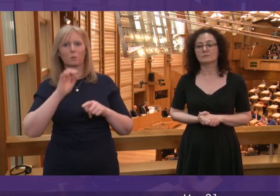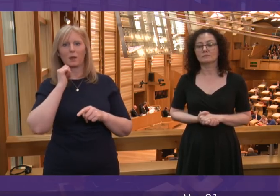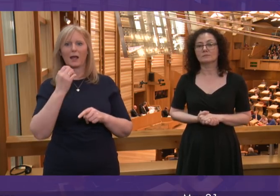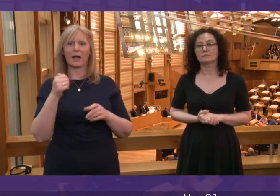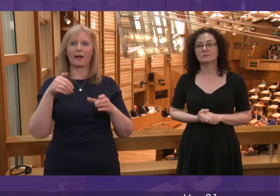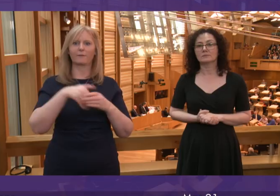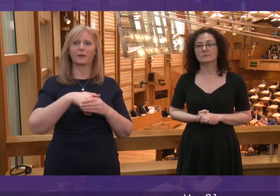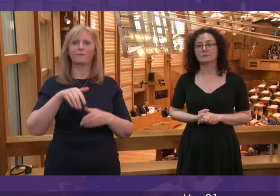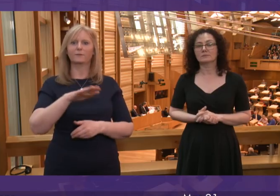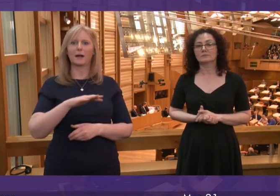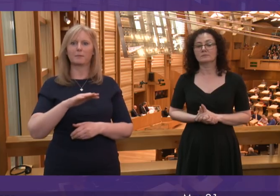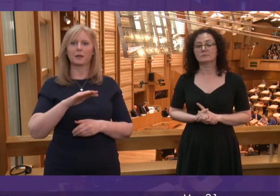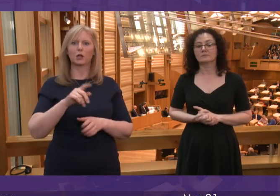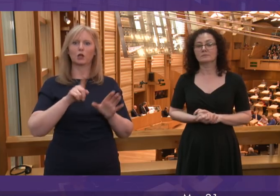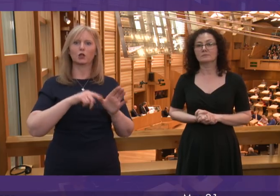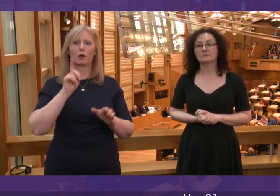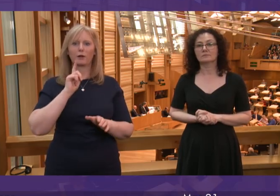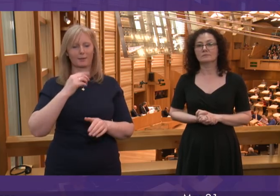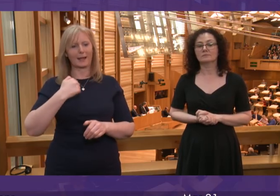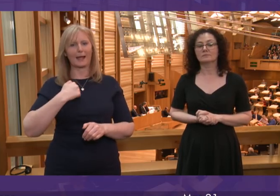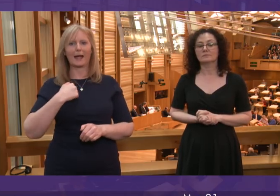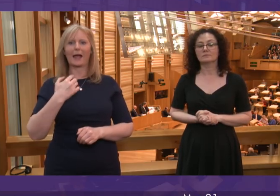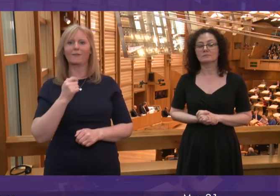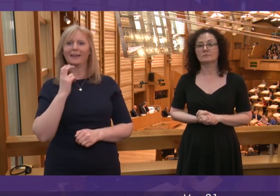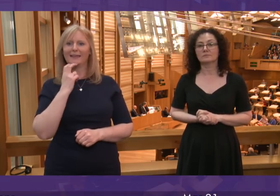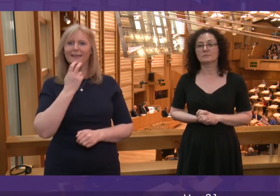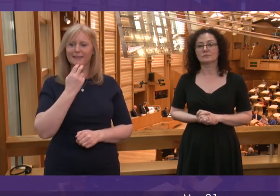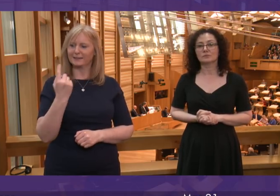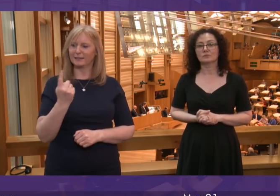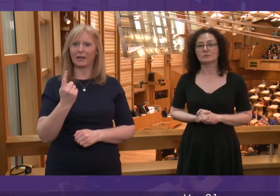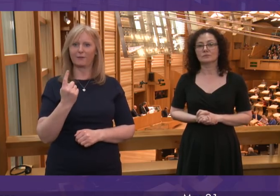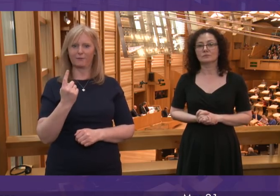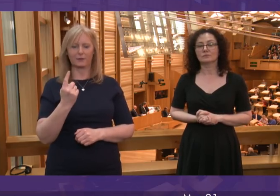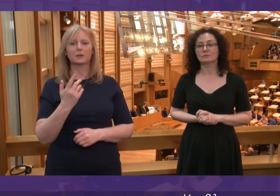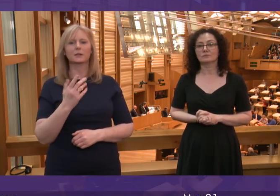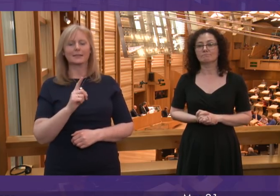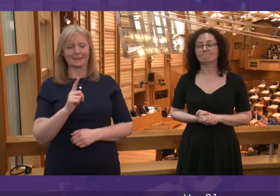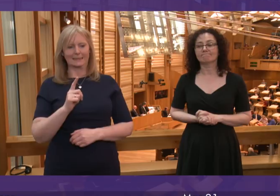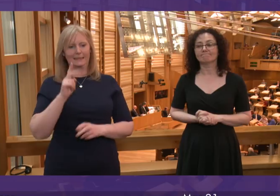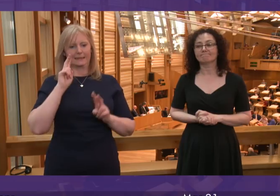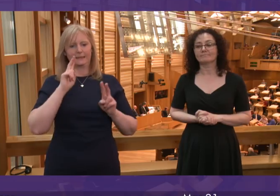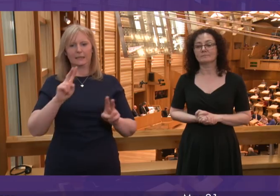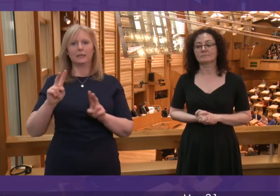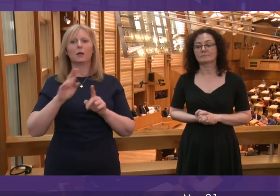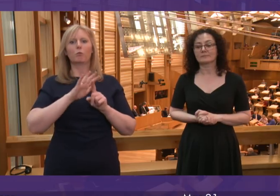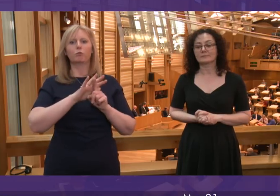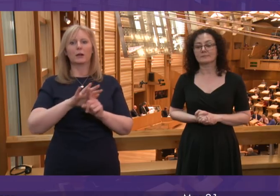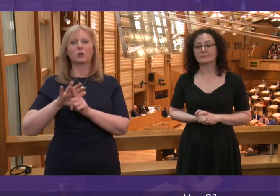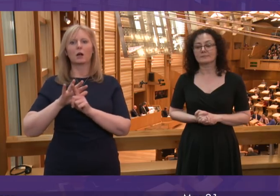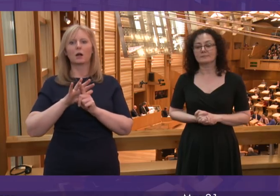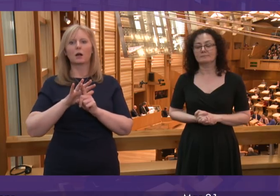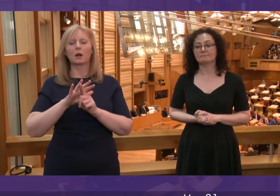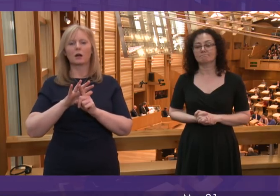in our family. I've got a niece who's about to enter her teenage years, and it is not difficult to see that pressure that is there. So we must make sure